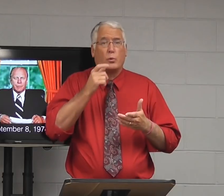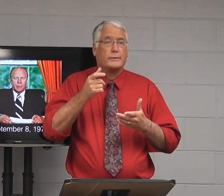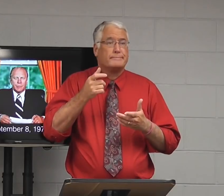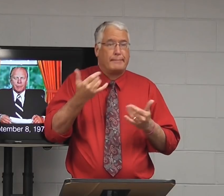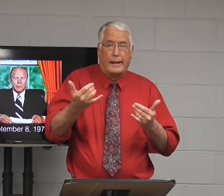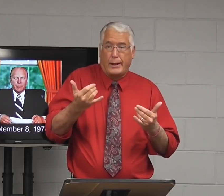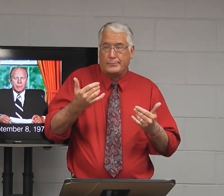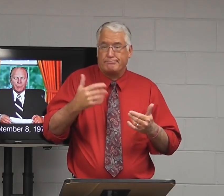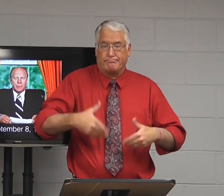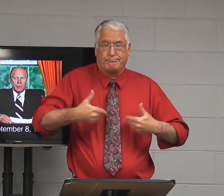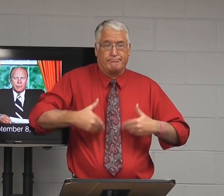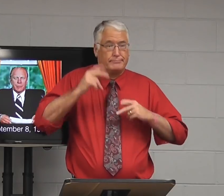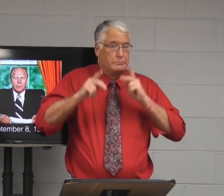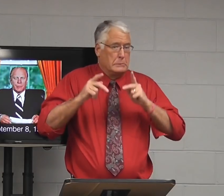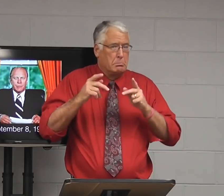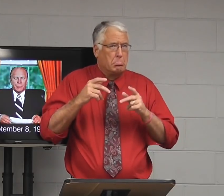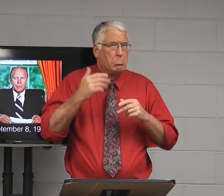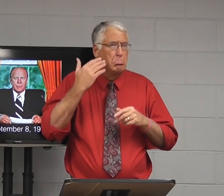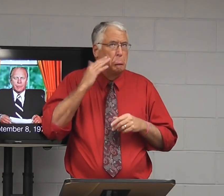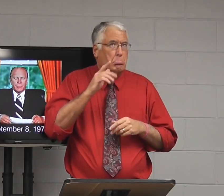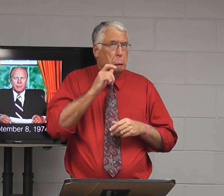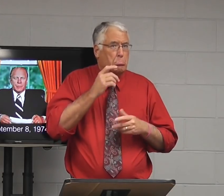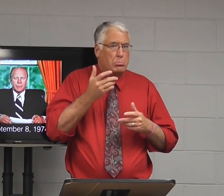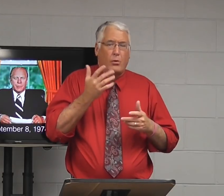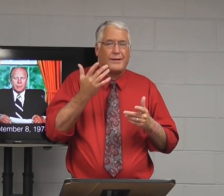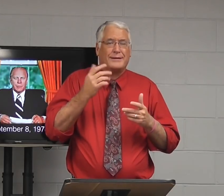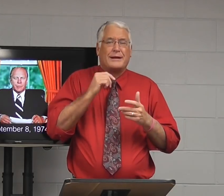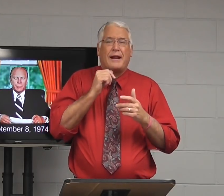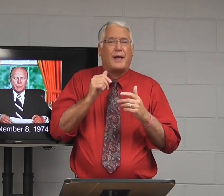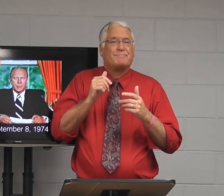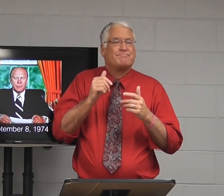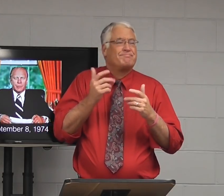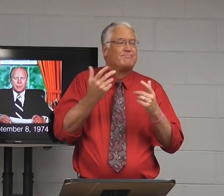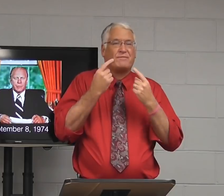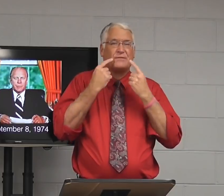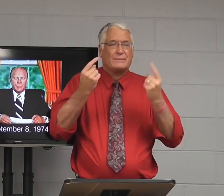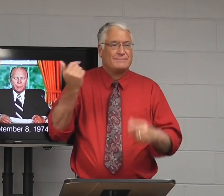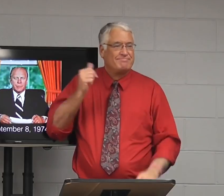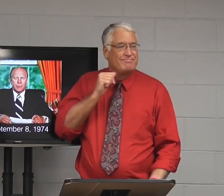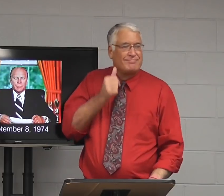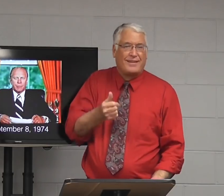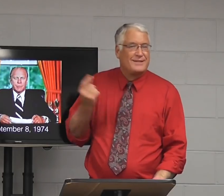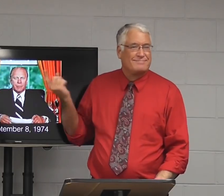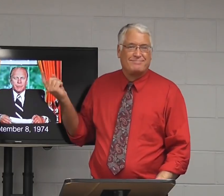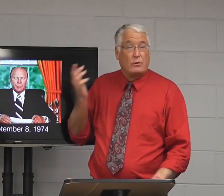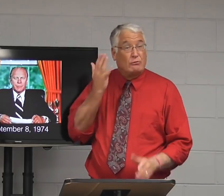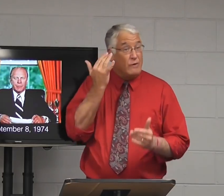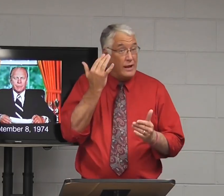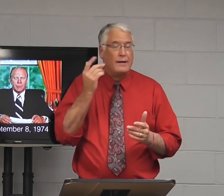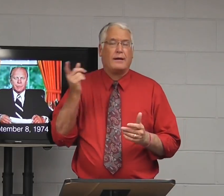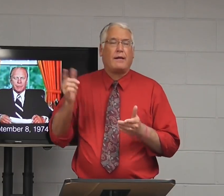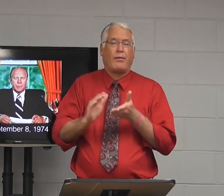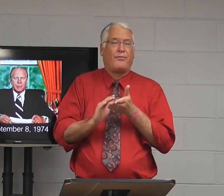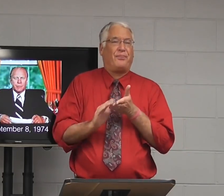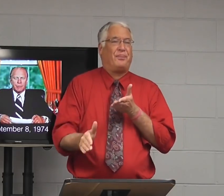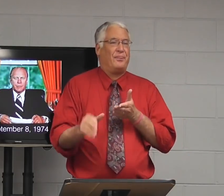idea. You know, now young people maybe don't even know who he is at all. He's not a famous president.